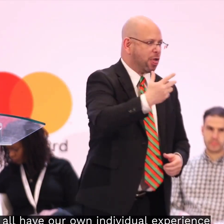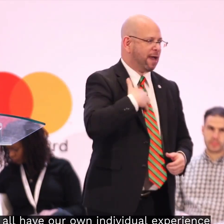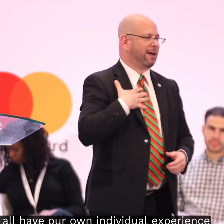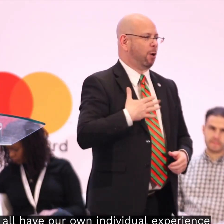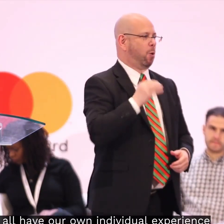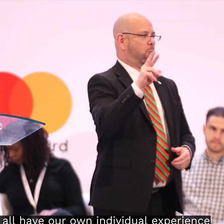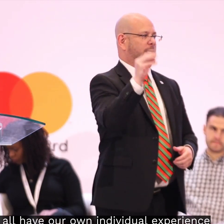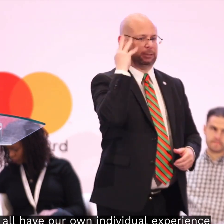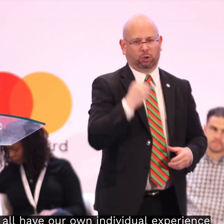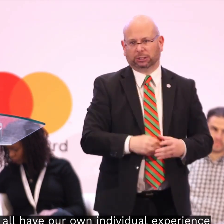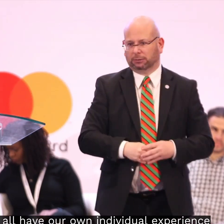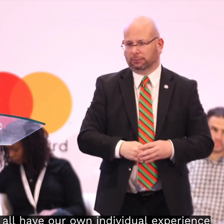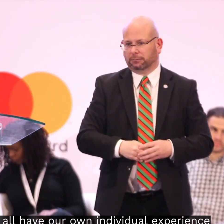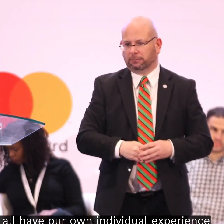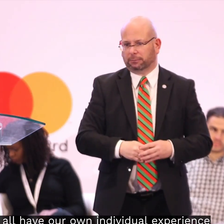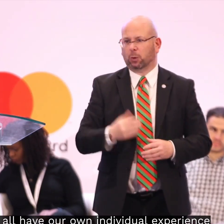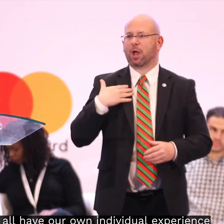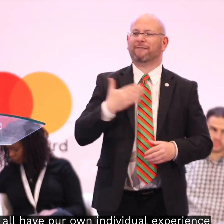We all have our own individual experience.